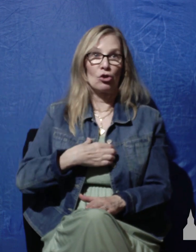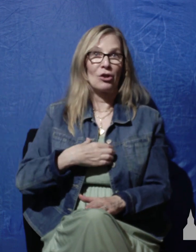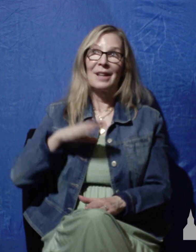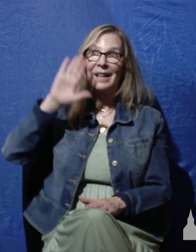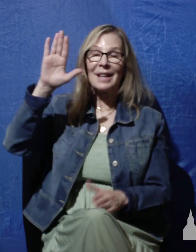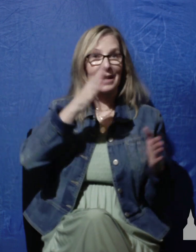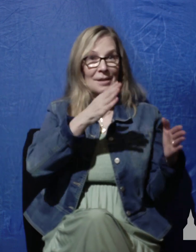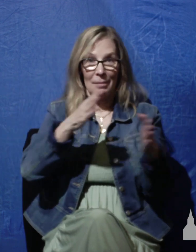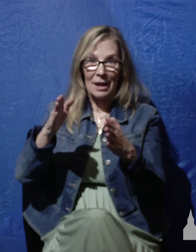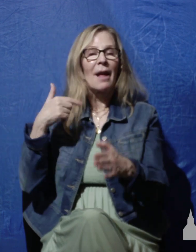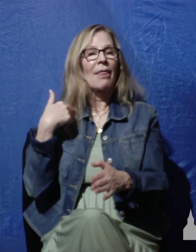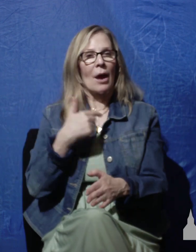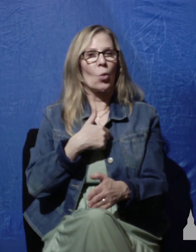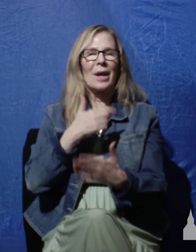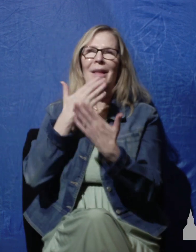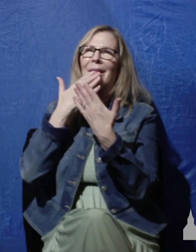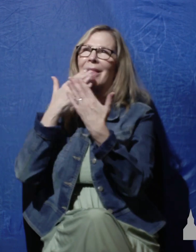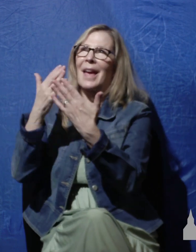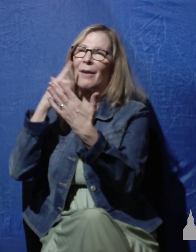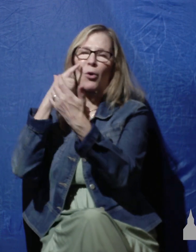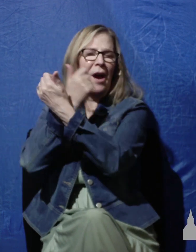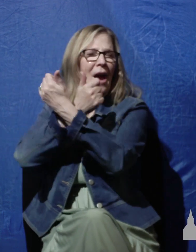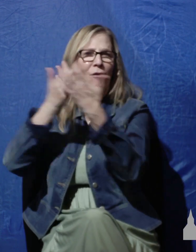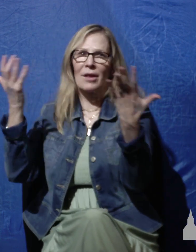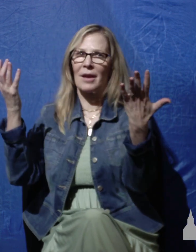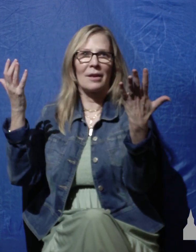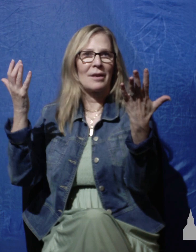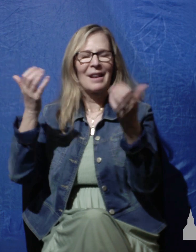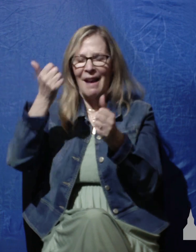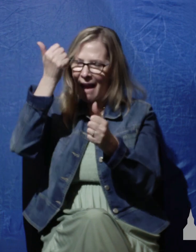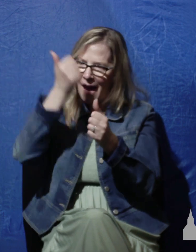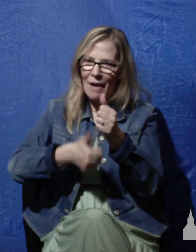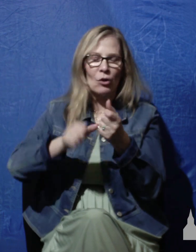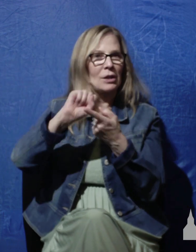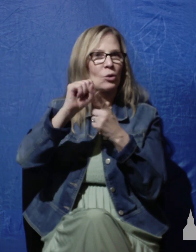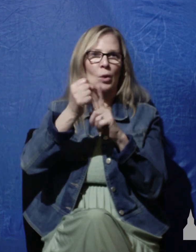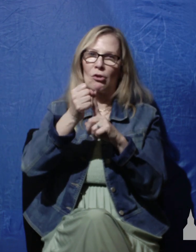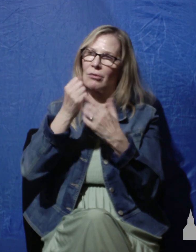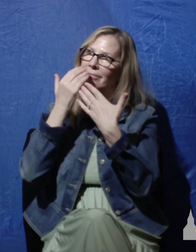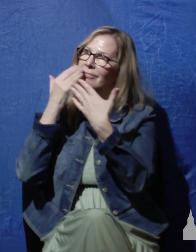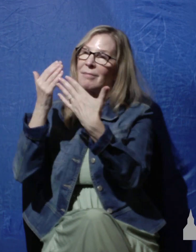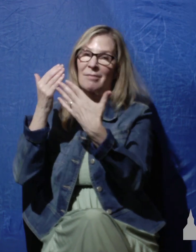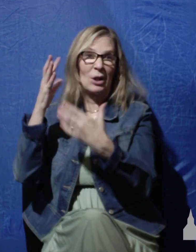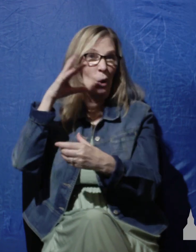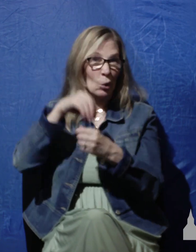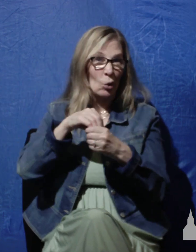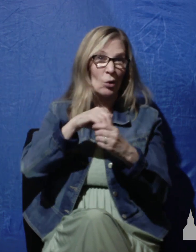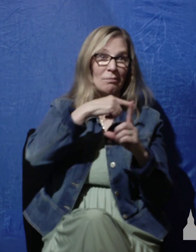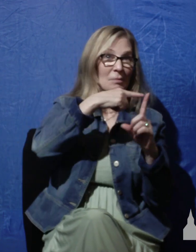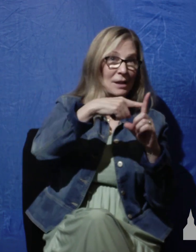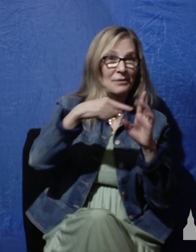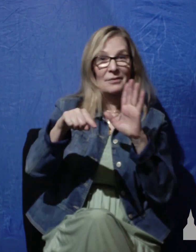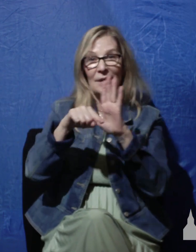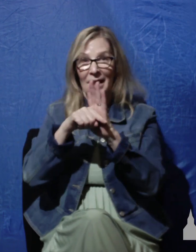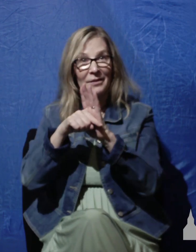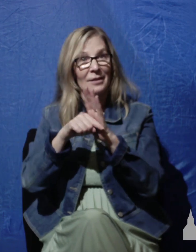everything in the sense of in every circumstance and that would include illnesses and disabilities.